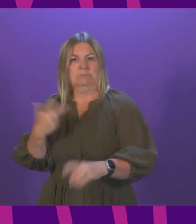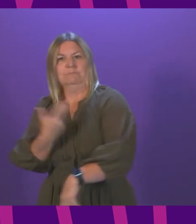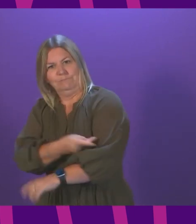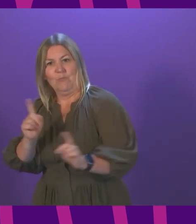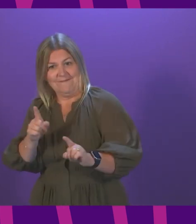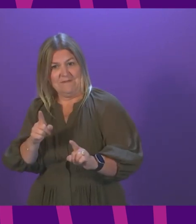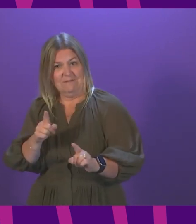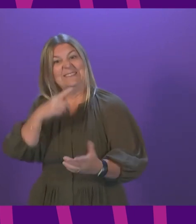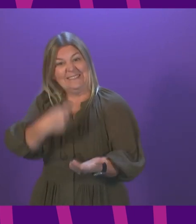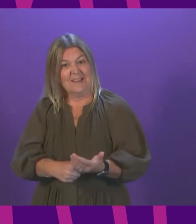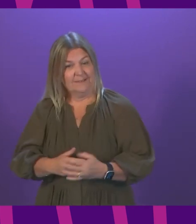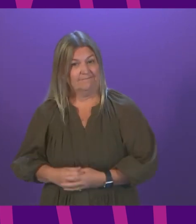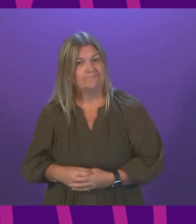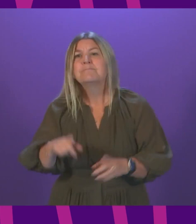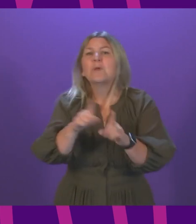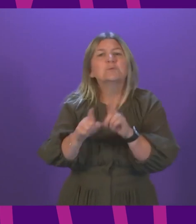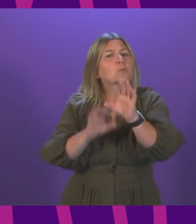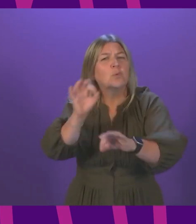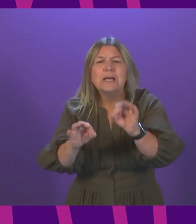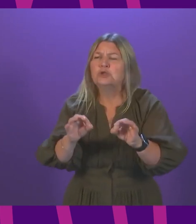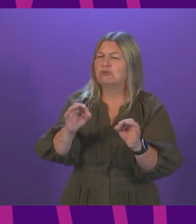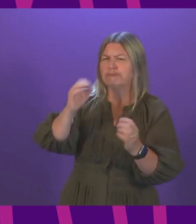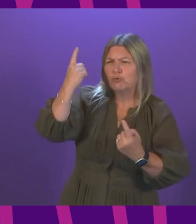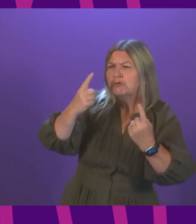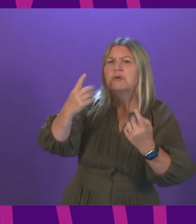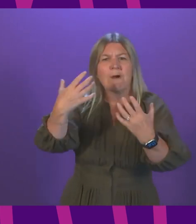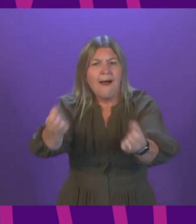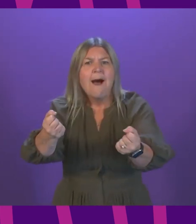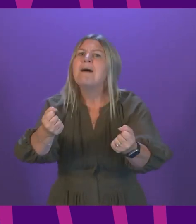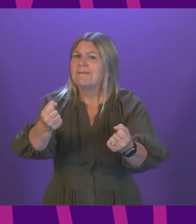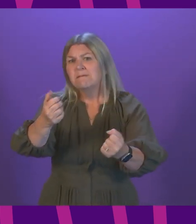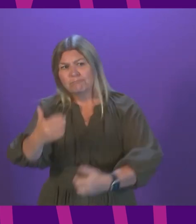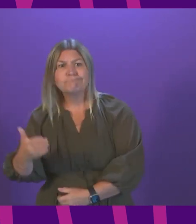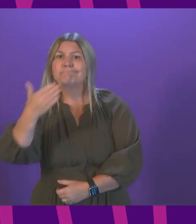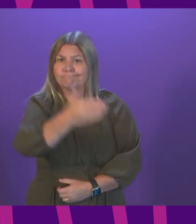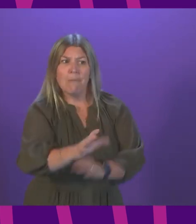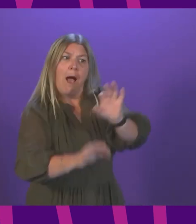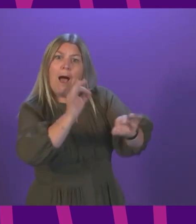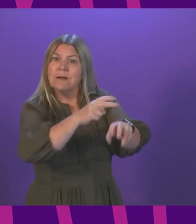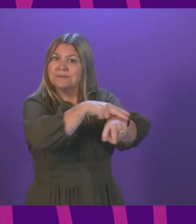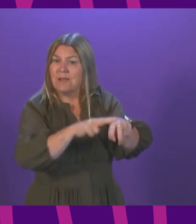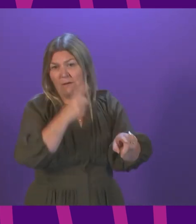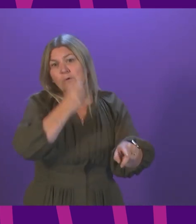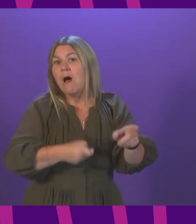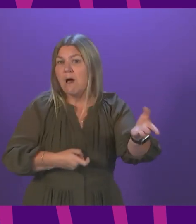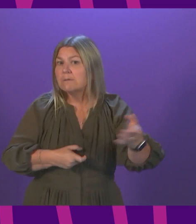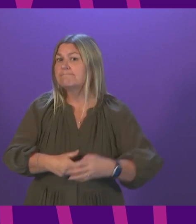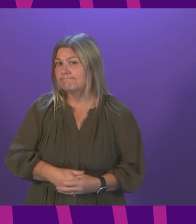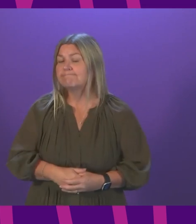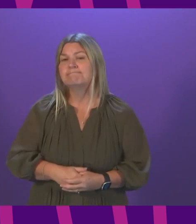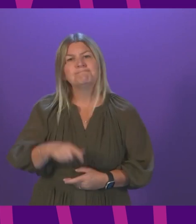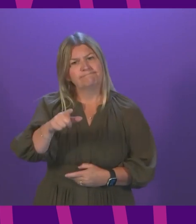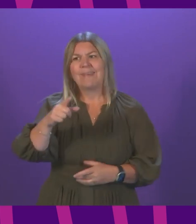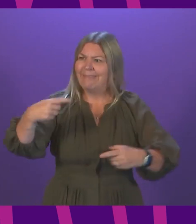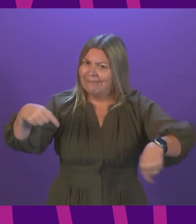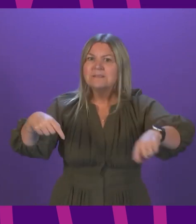any questions or concerns can be raised and addressed with vaccinators when attending appointments. All of this reflects our determination,